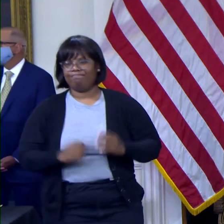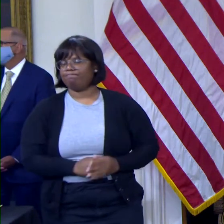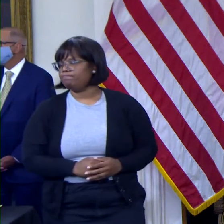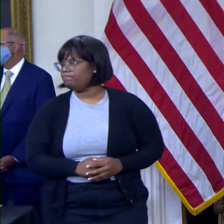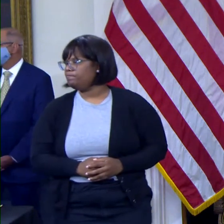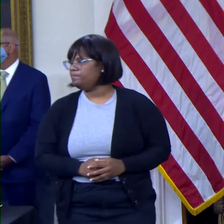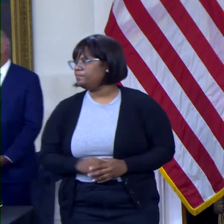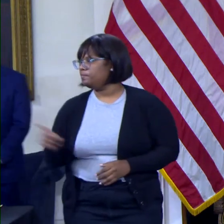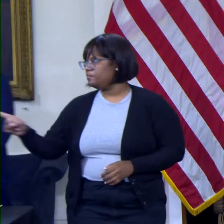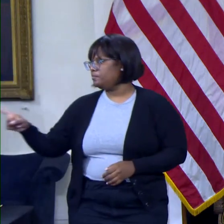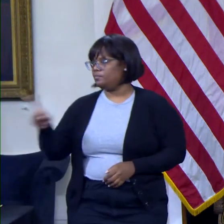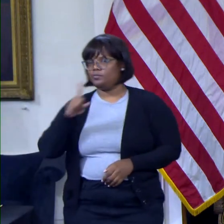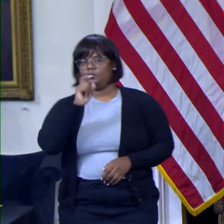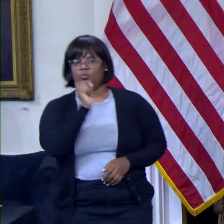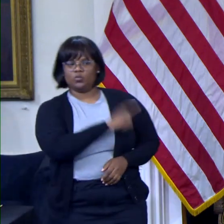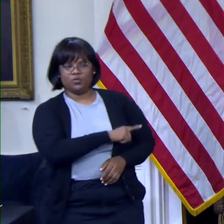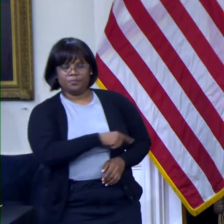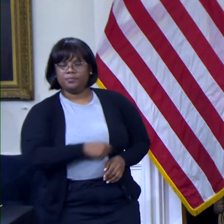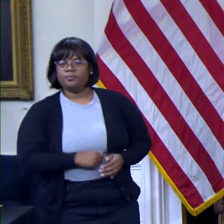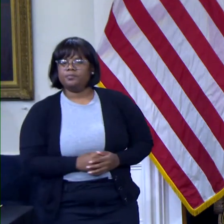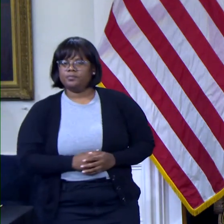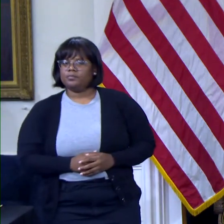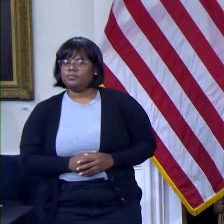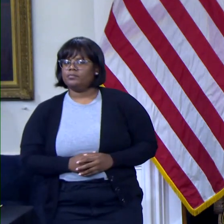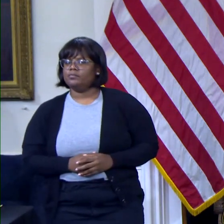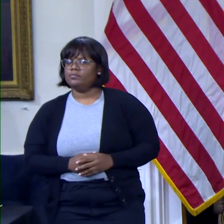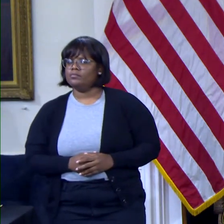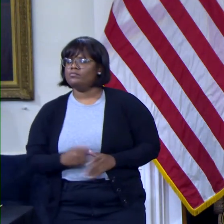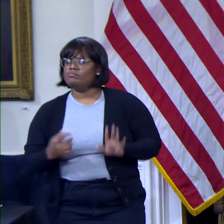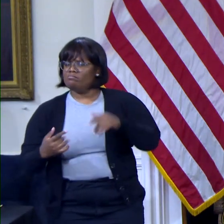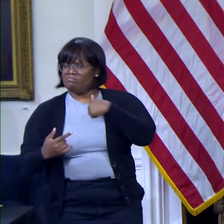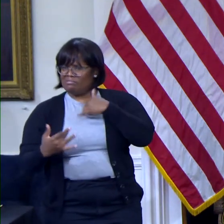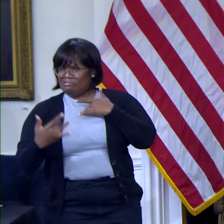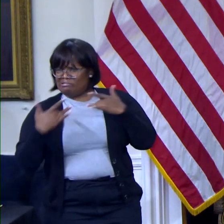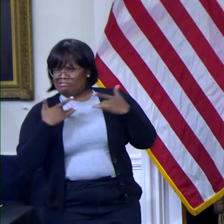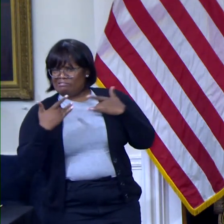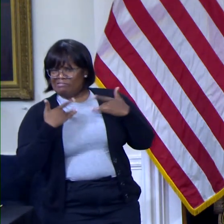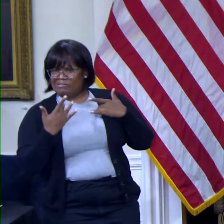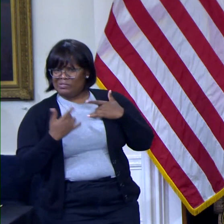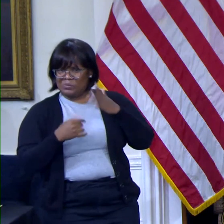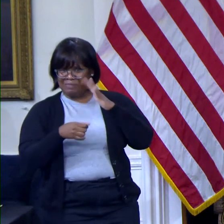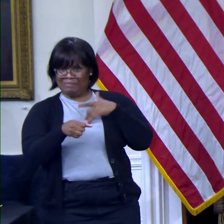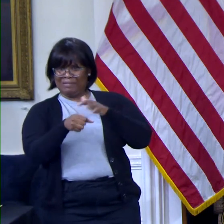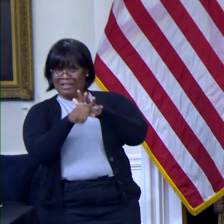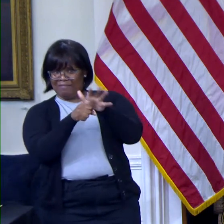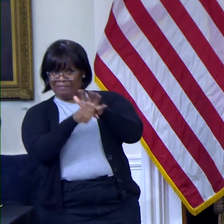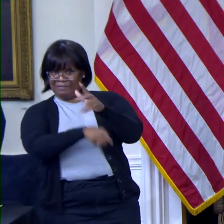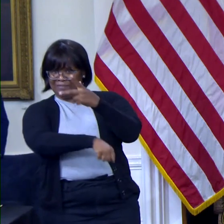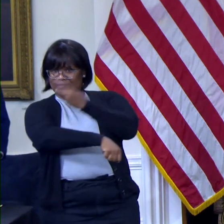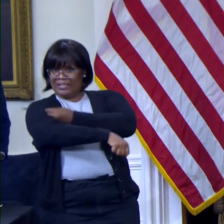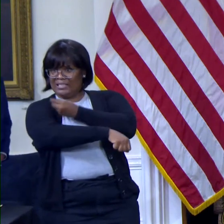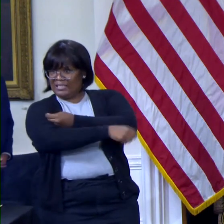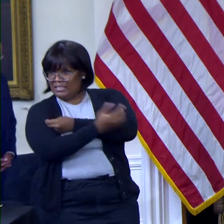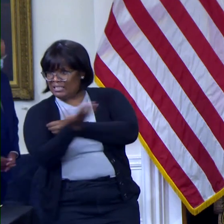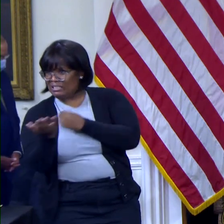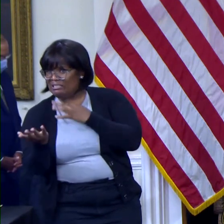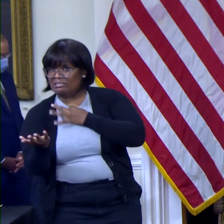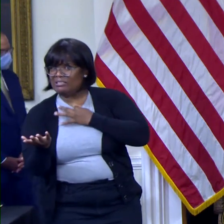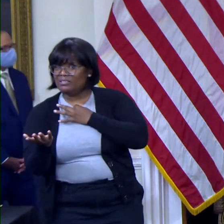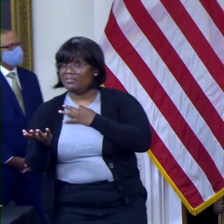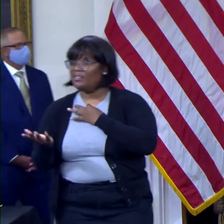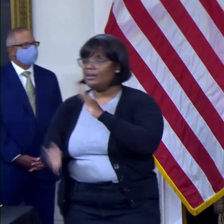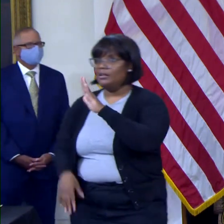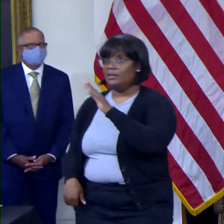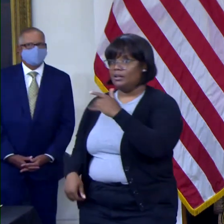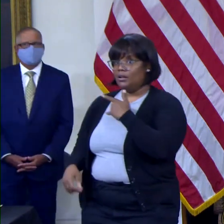any concern about whether the supply will, whether you will have enough supply? No, not at all. We have an abundance